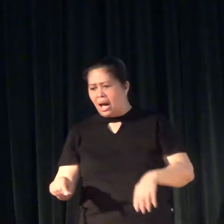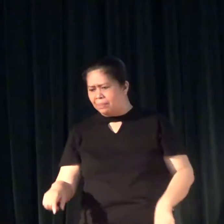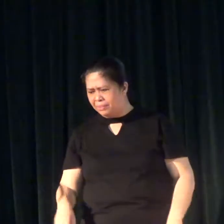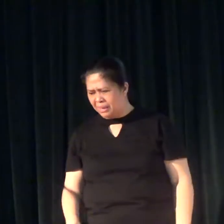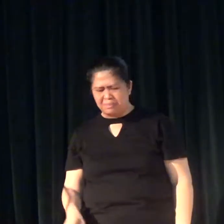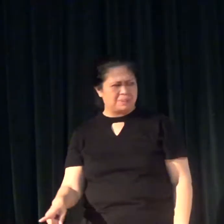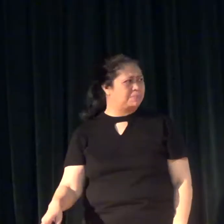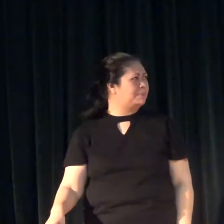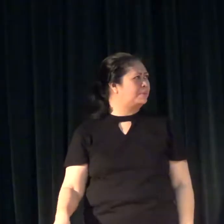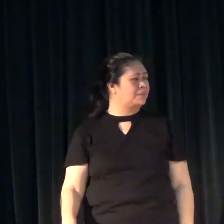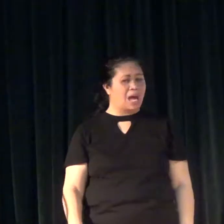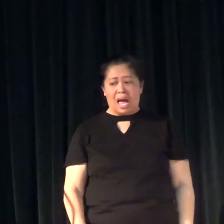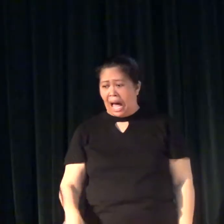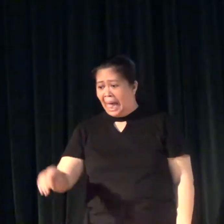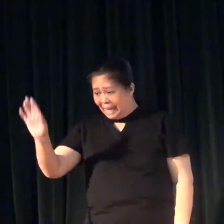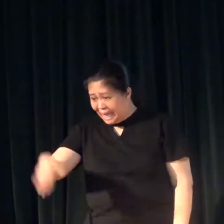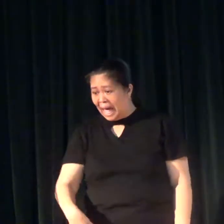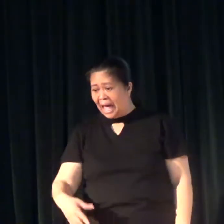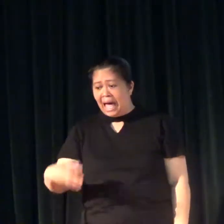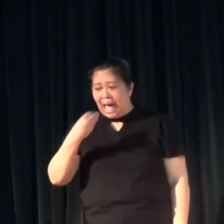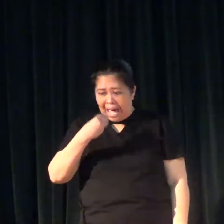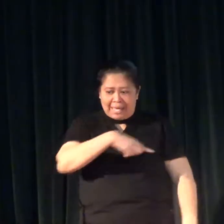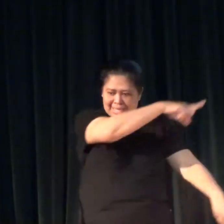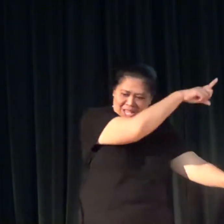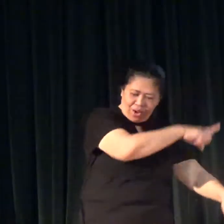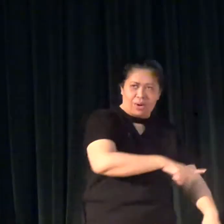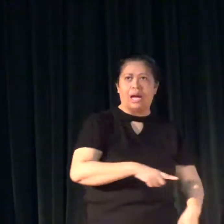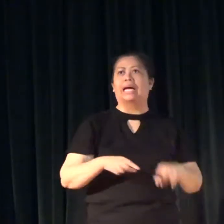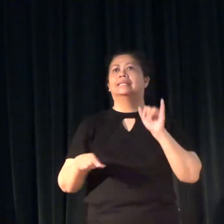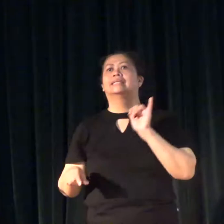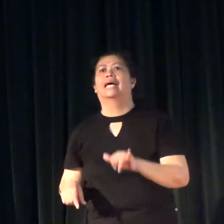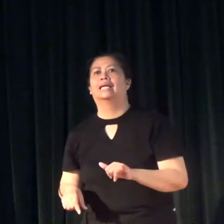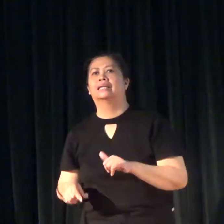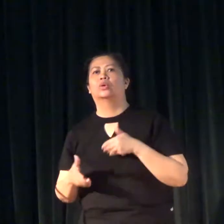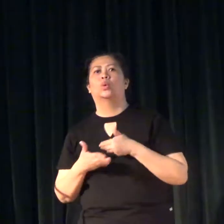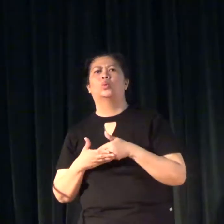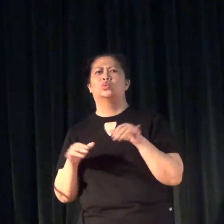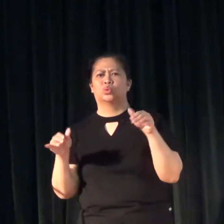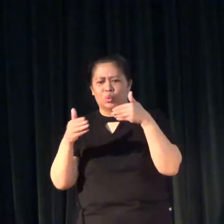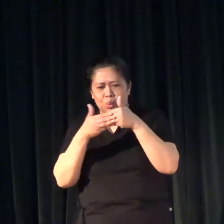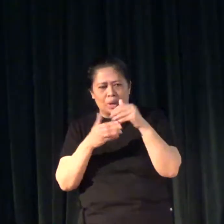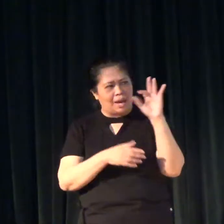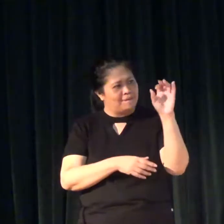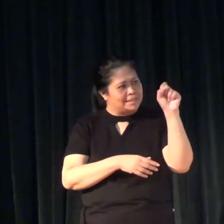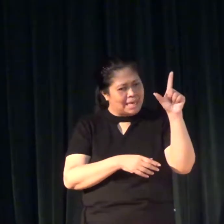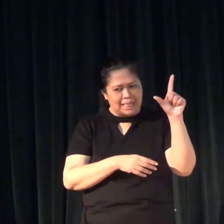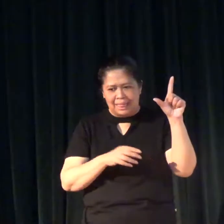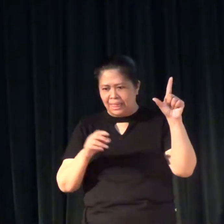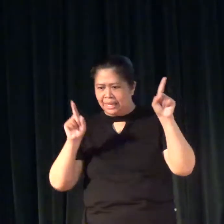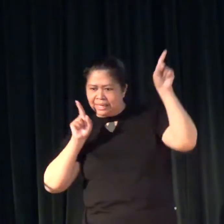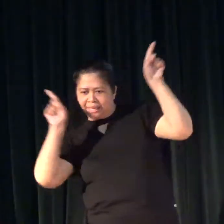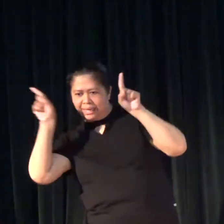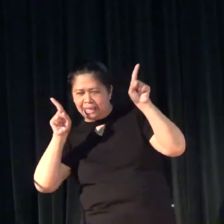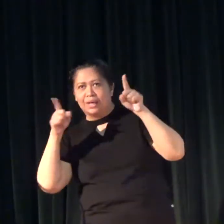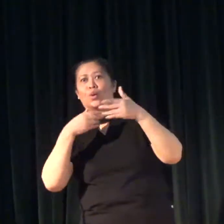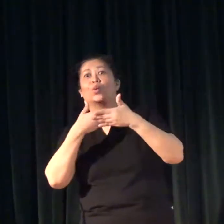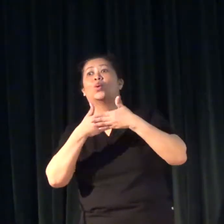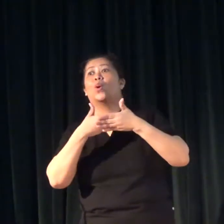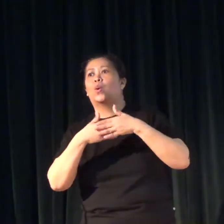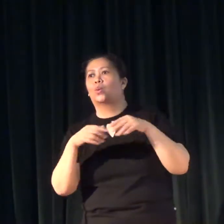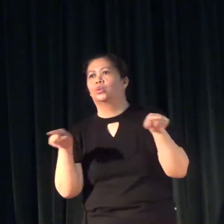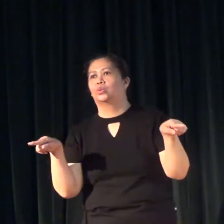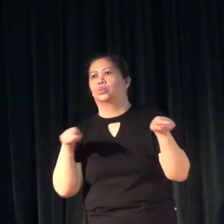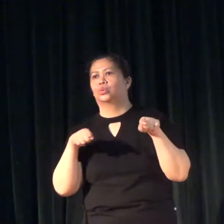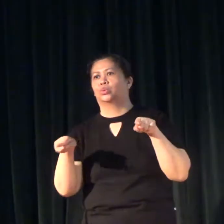to communicate with young deaf children are very close to FSL with the structure of sign